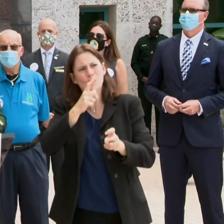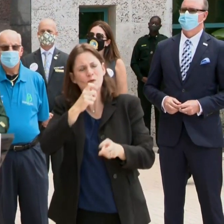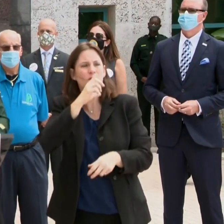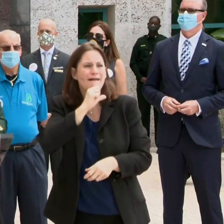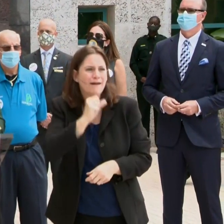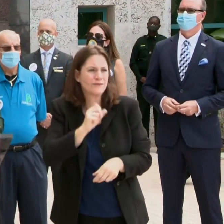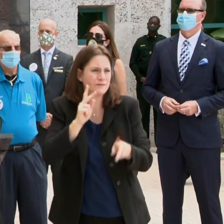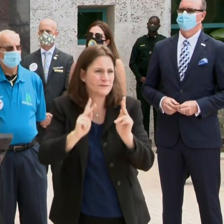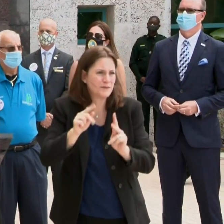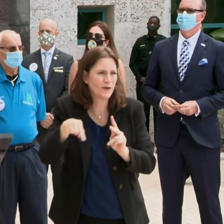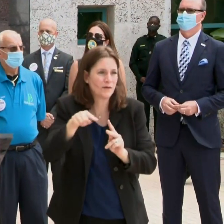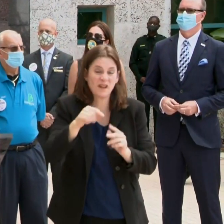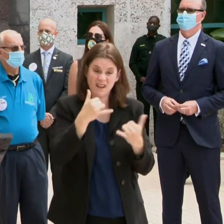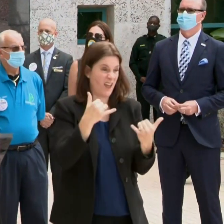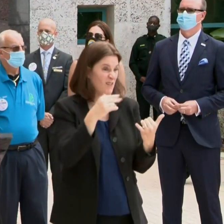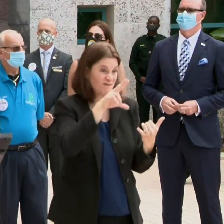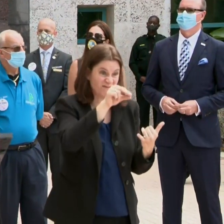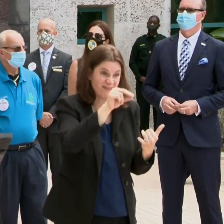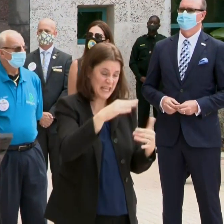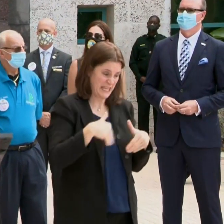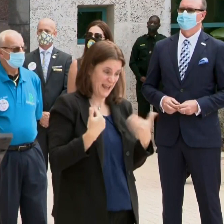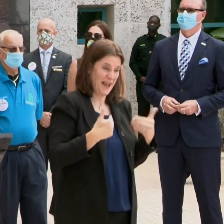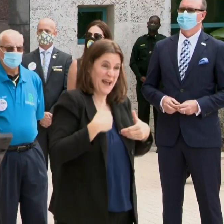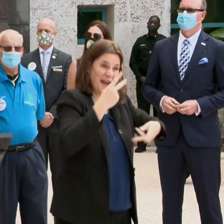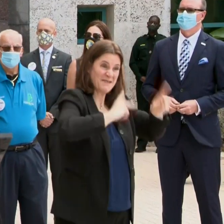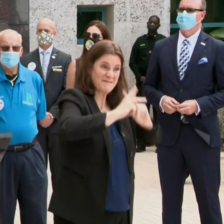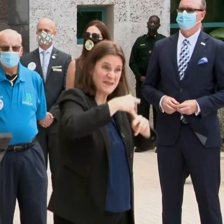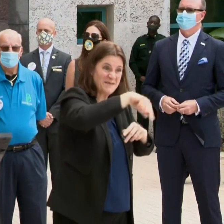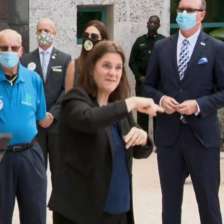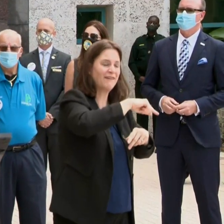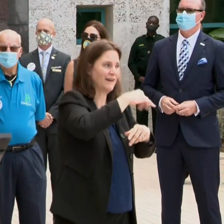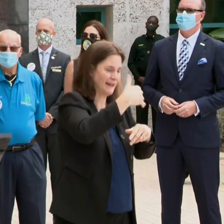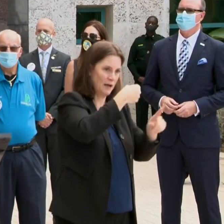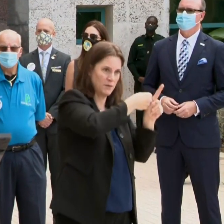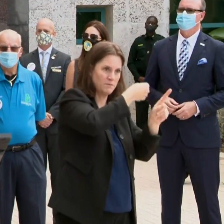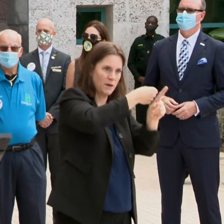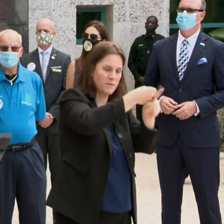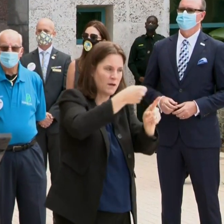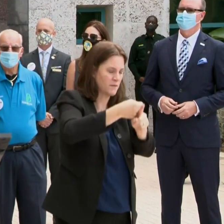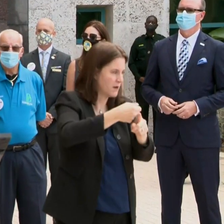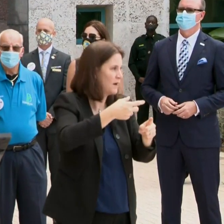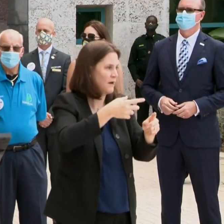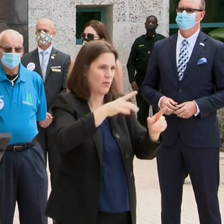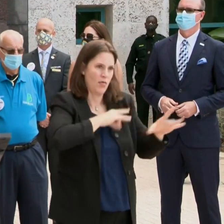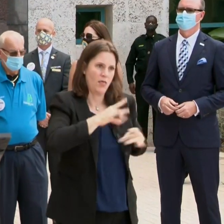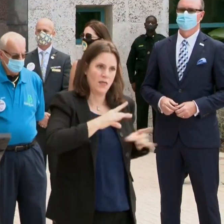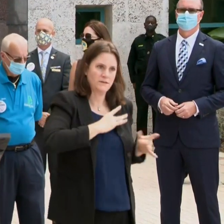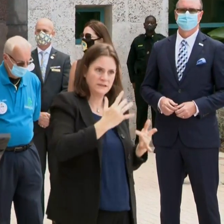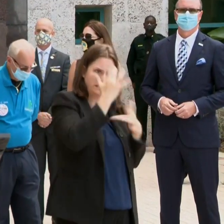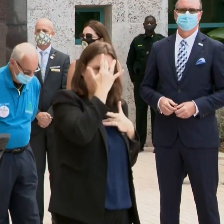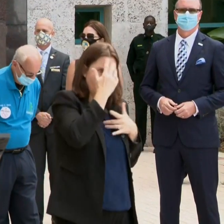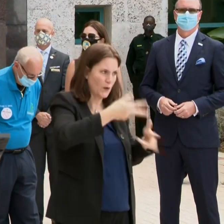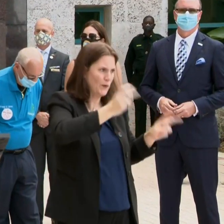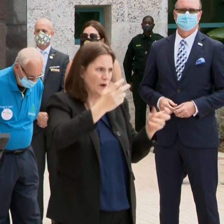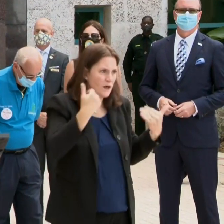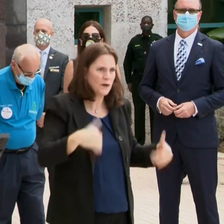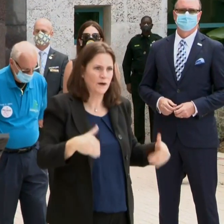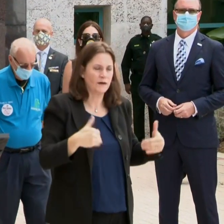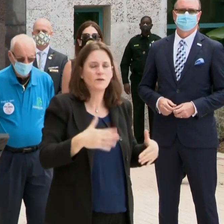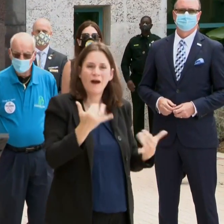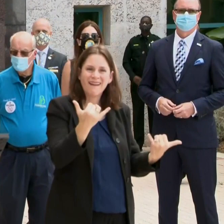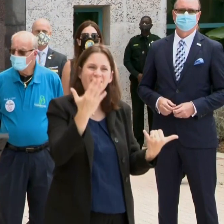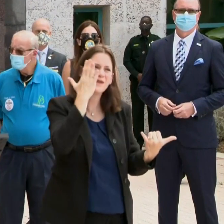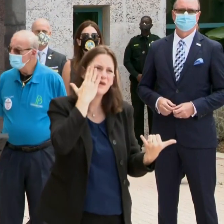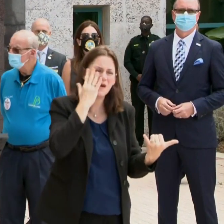significant change where younger populations are now being more vulnerable or contracting this virus. And so I know it's been a time where